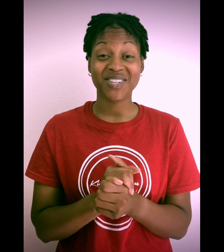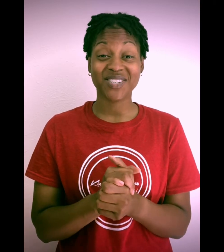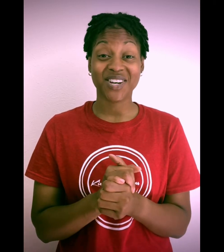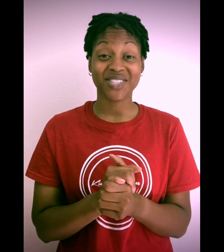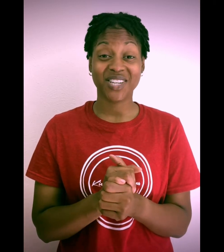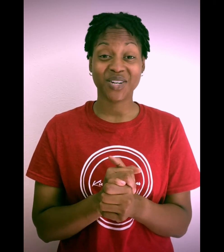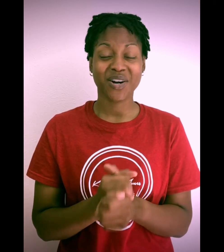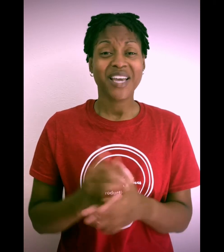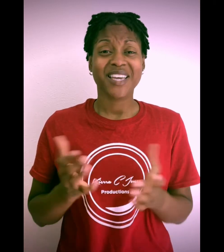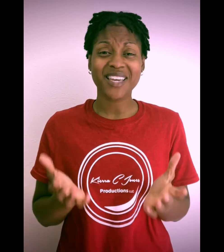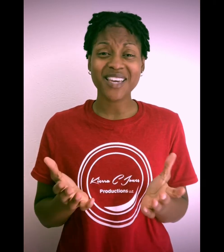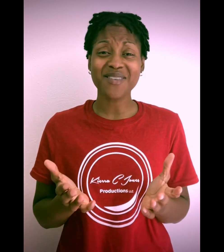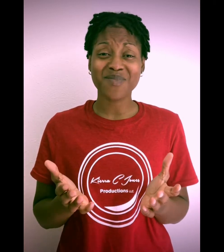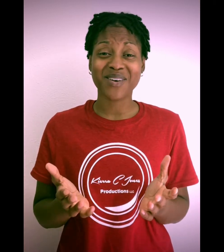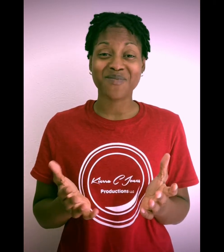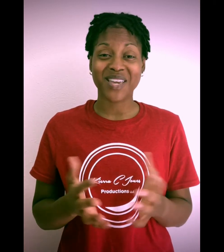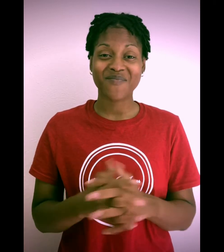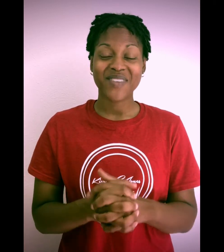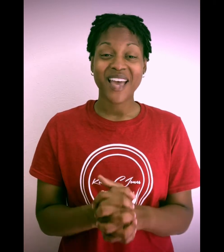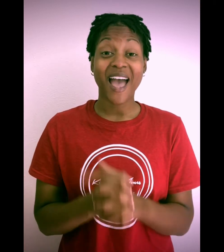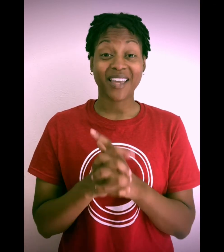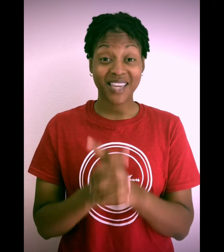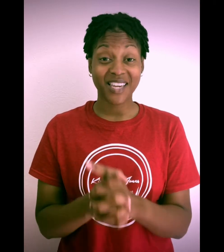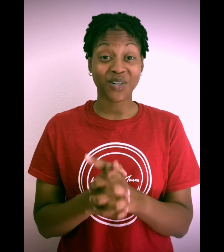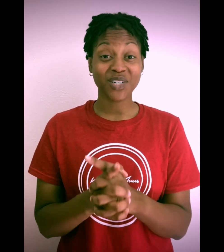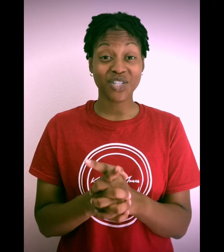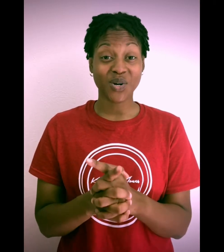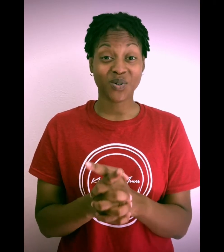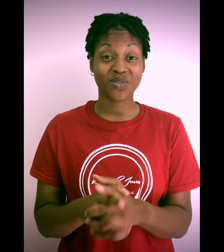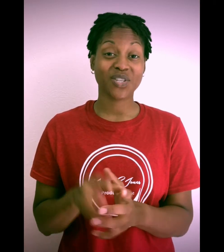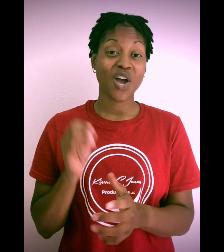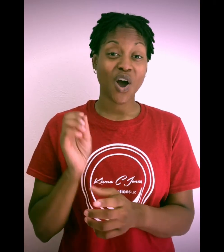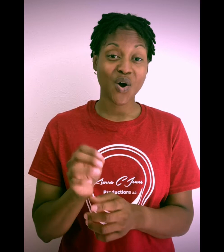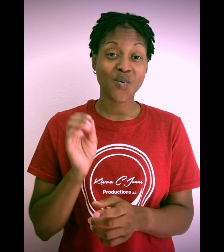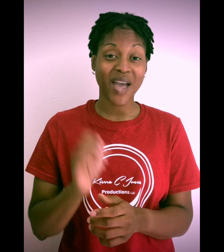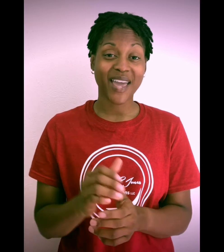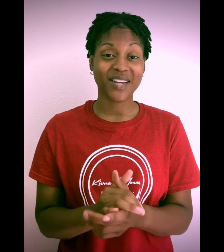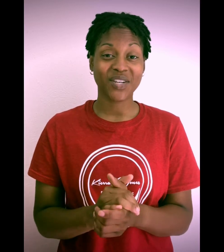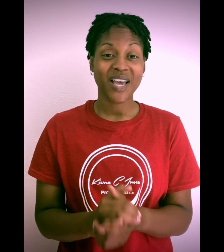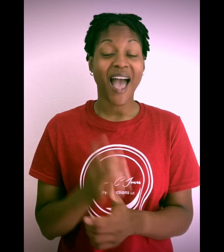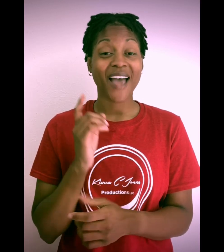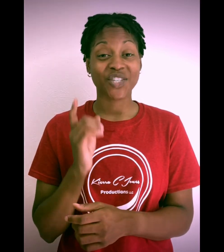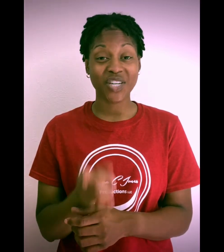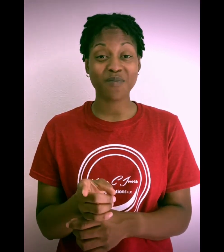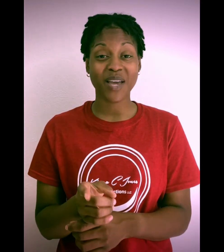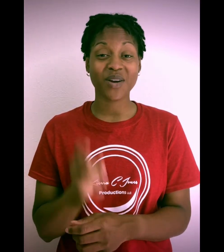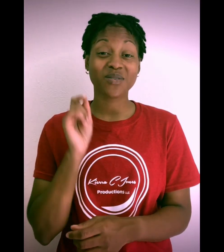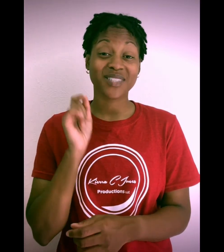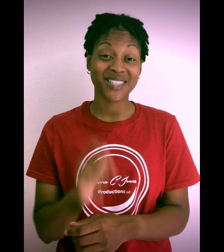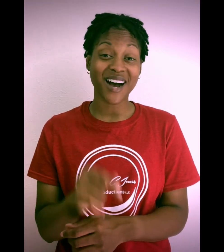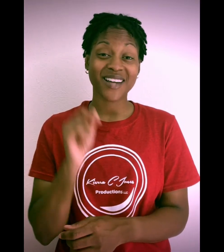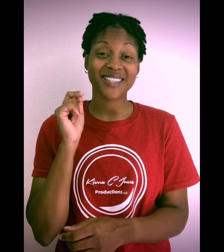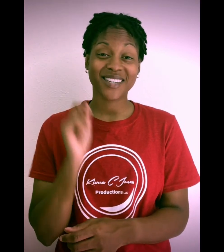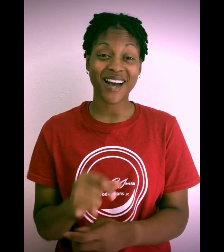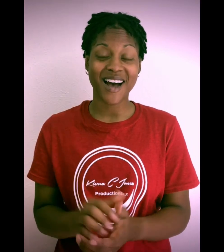discussed here, email me at kiarajones08 at gmail.com.